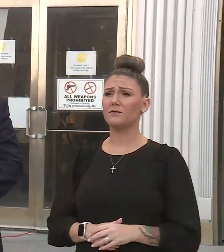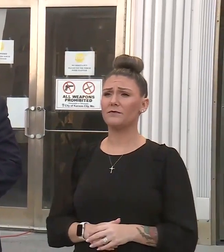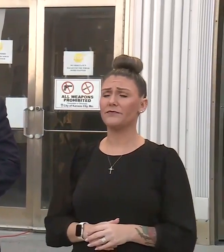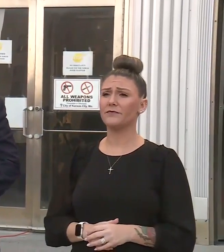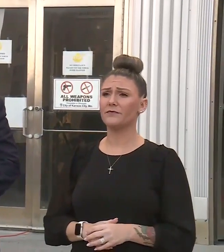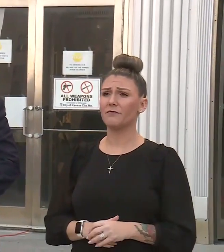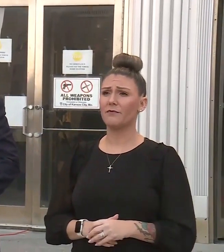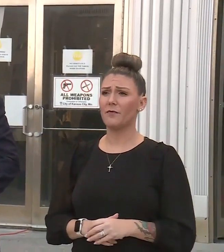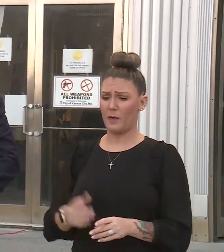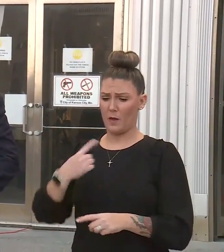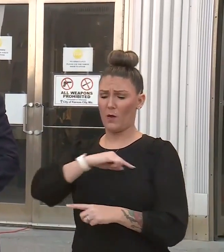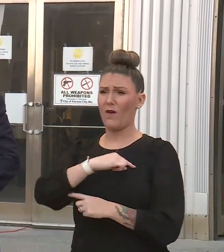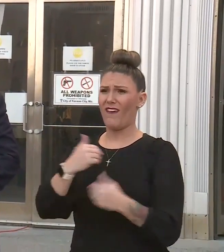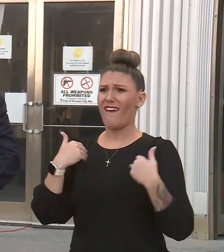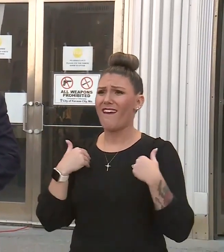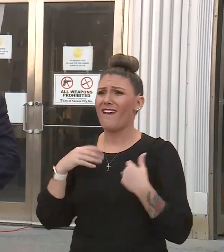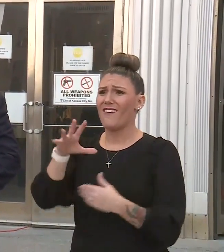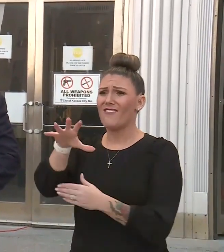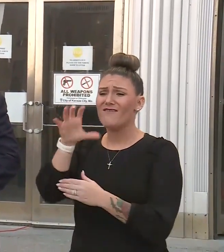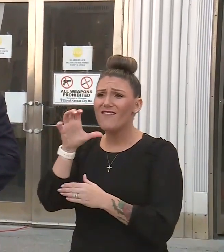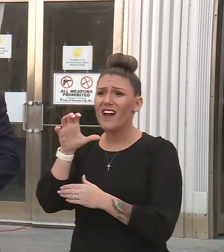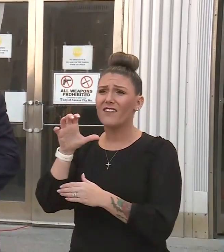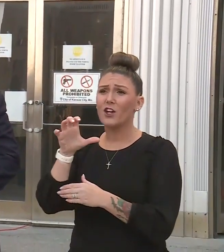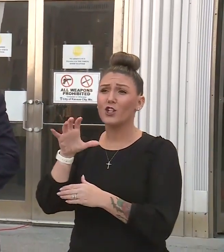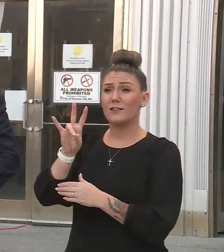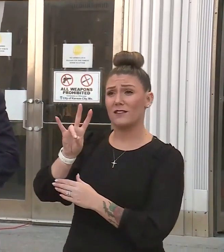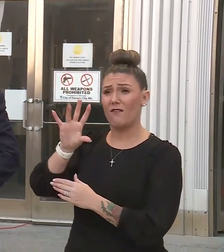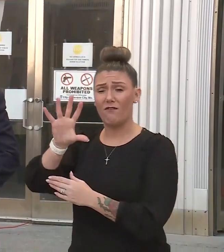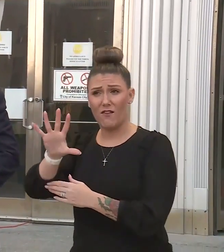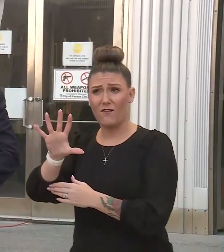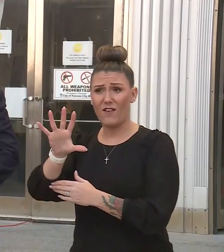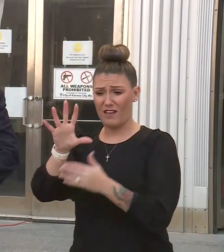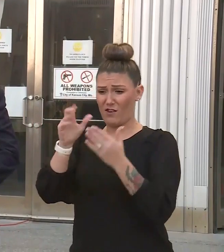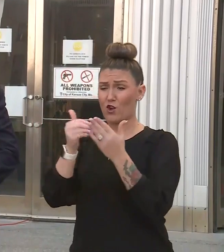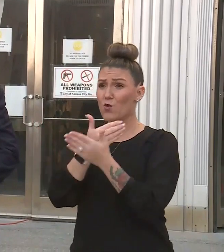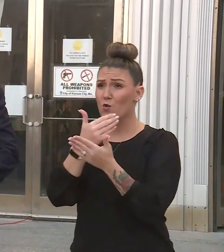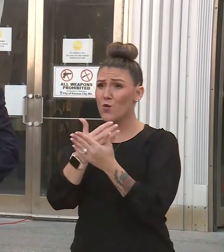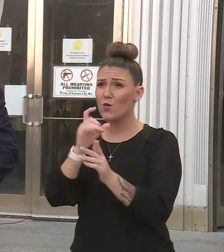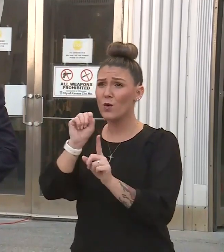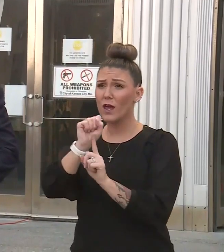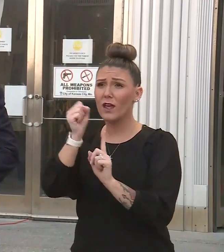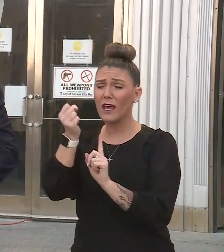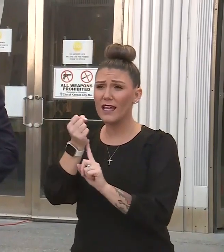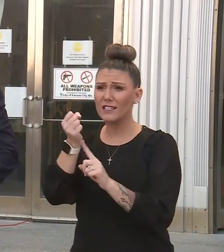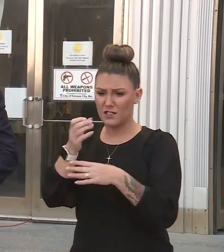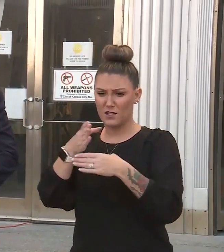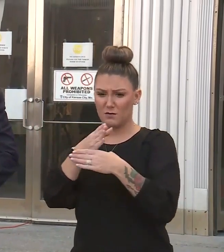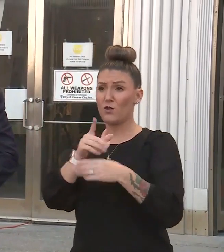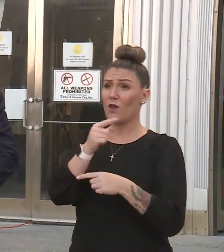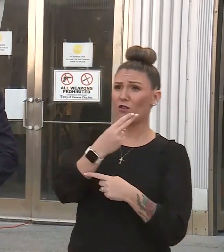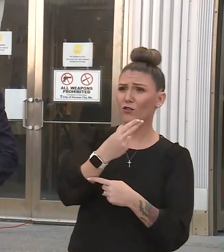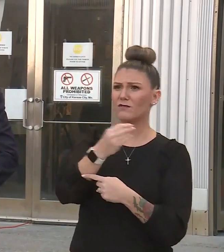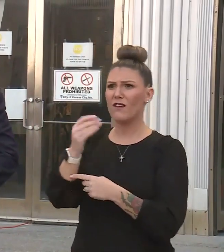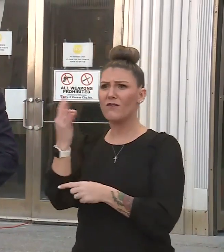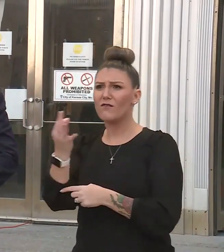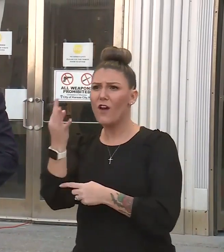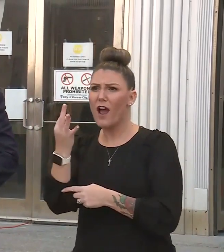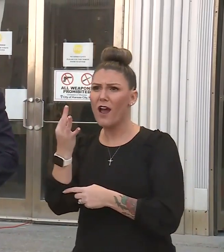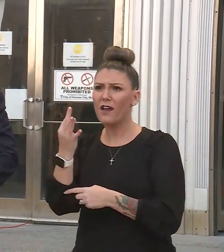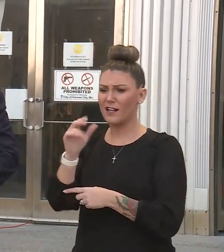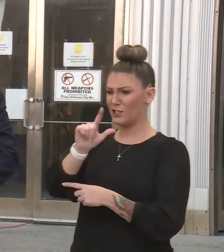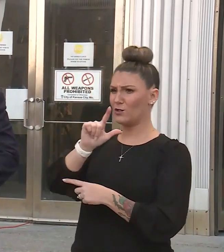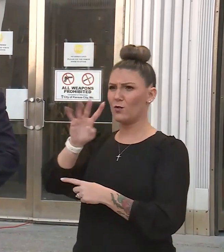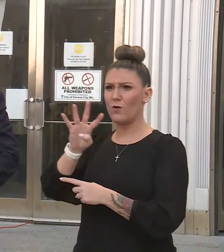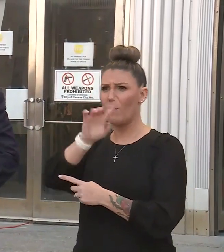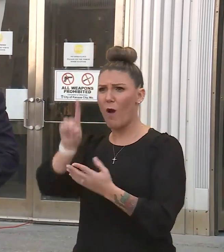We had 575 new cases between Thursday and Friday in that 24